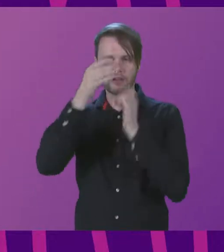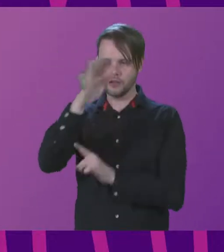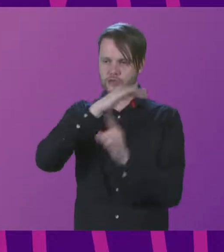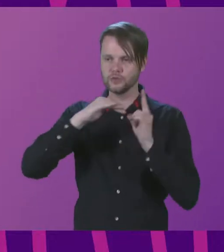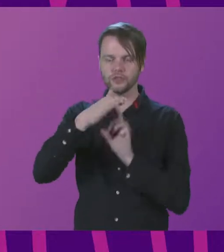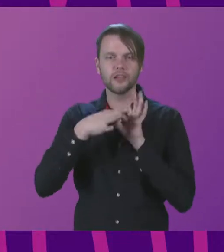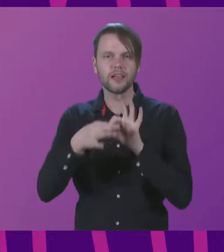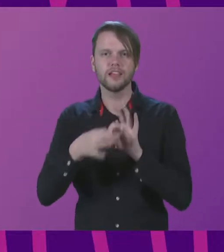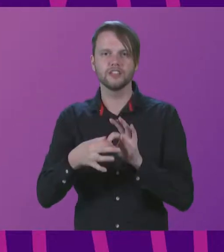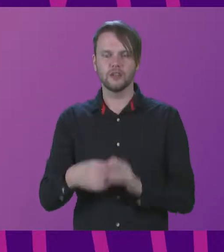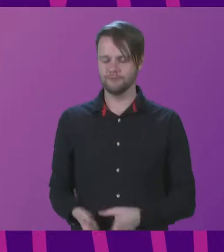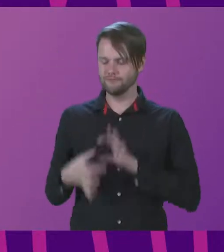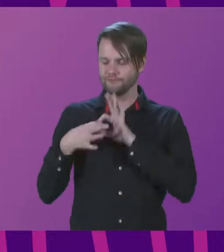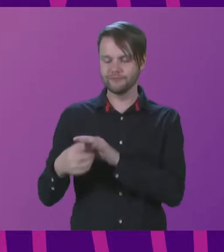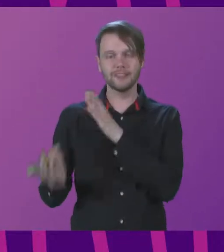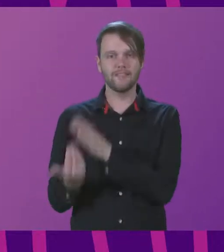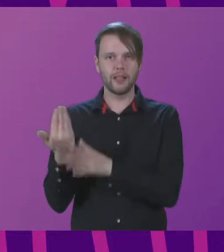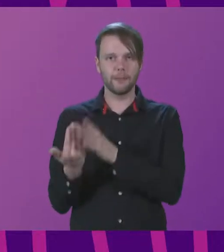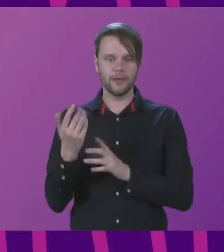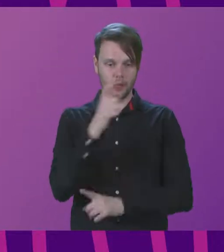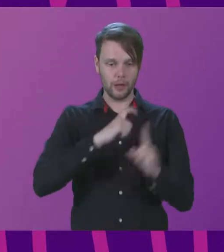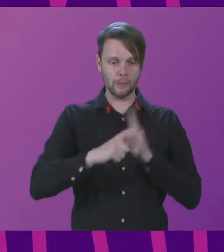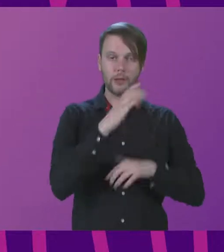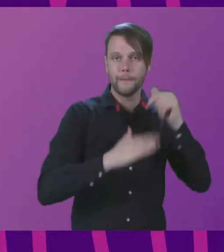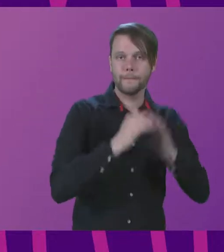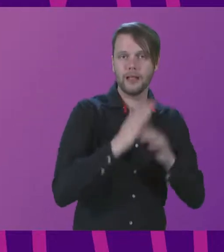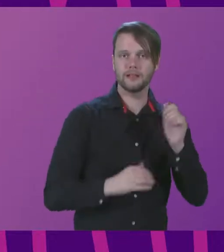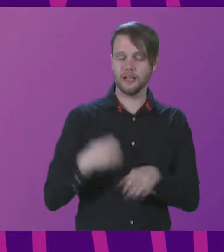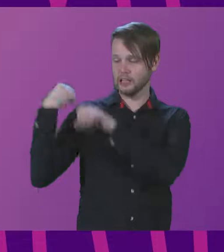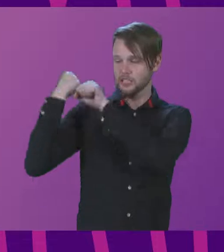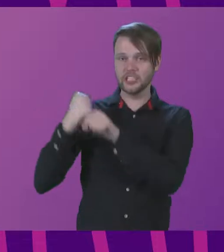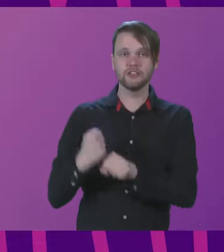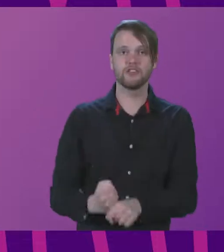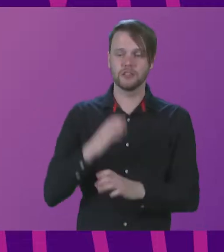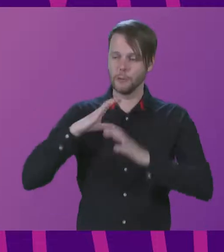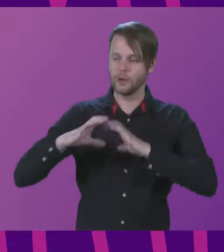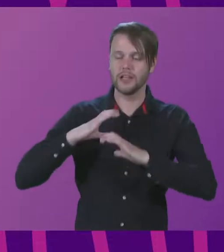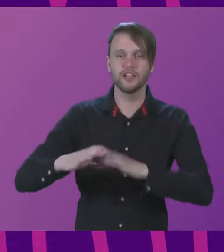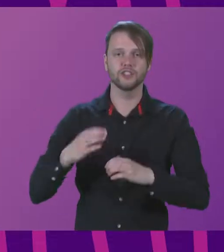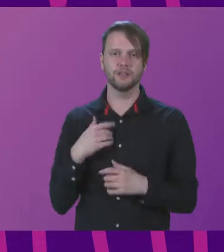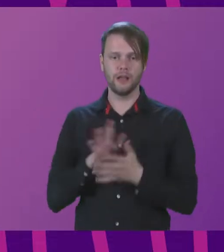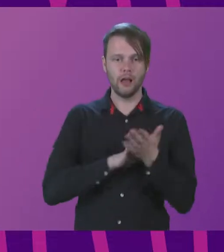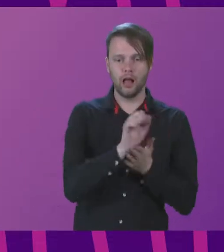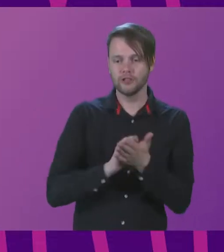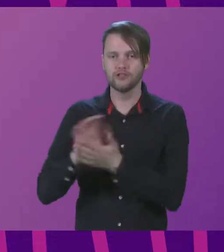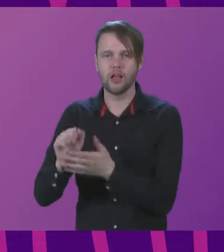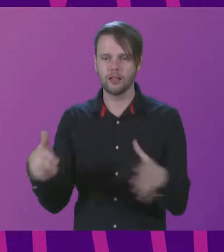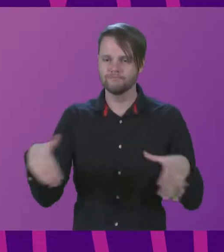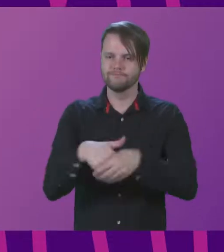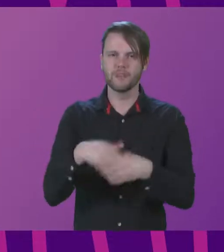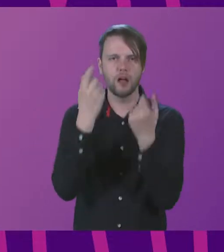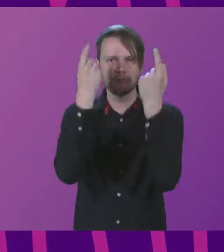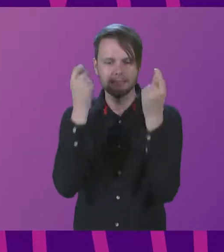cohesion, relational development, community building, intergenerational communication and intercultural understanding.